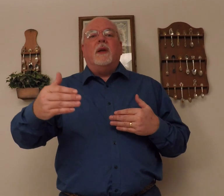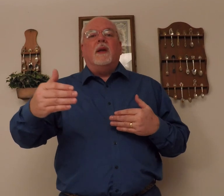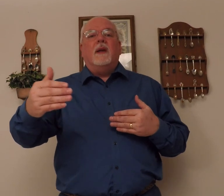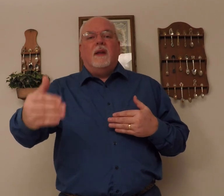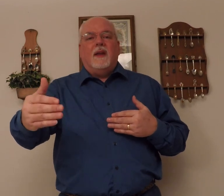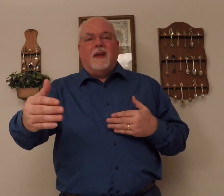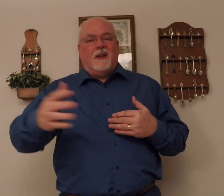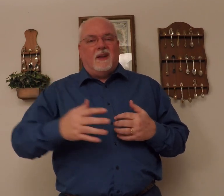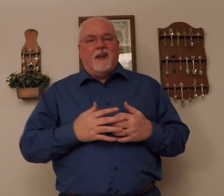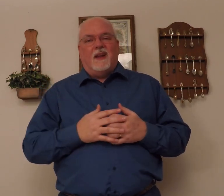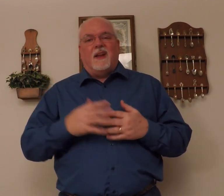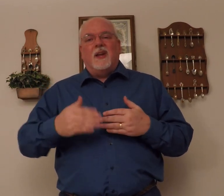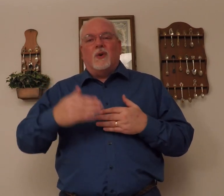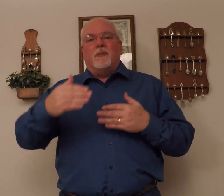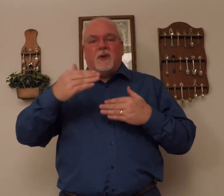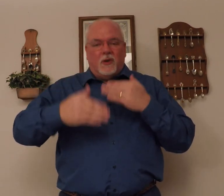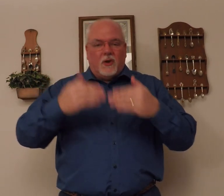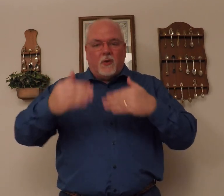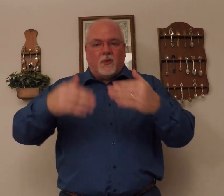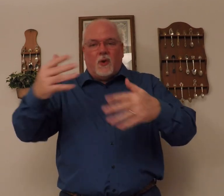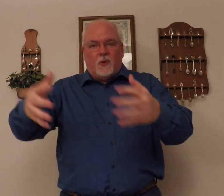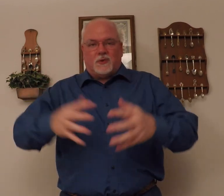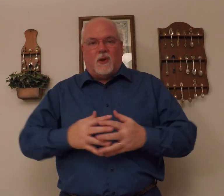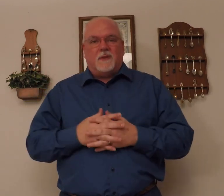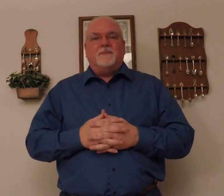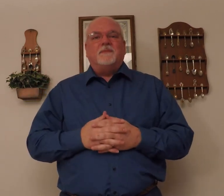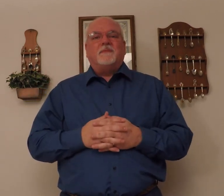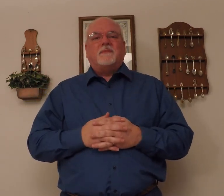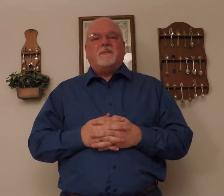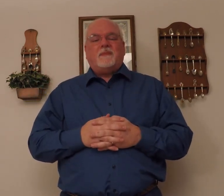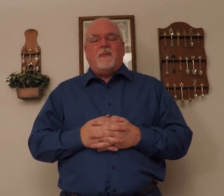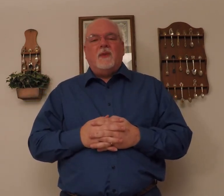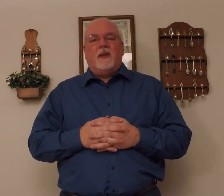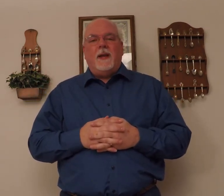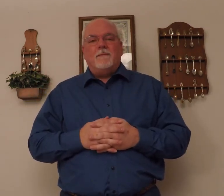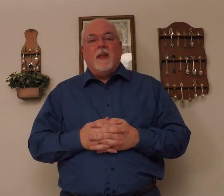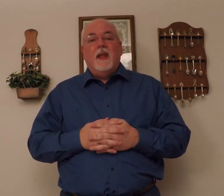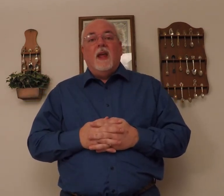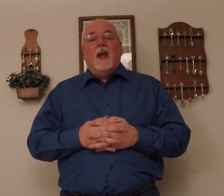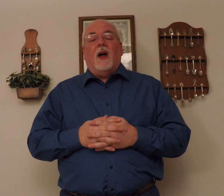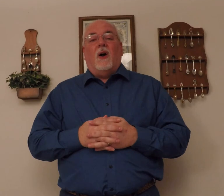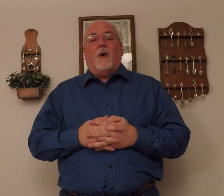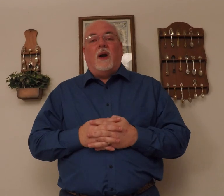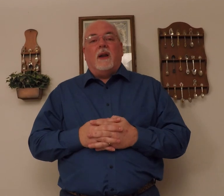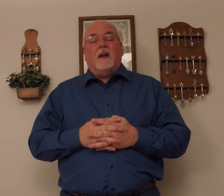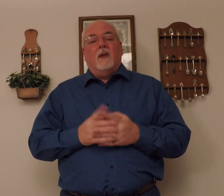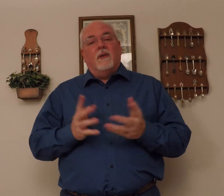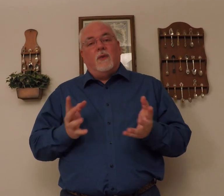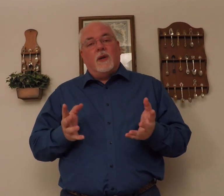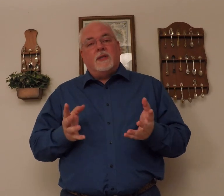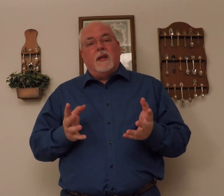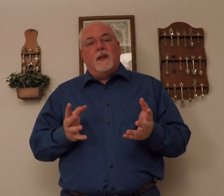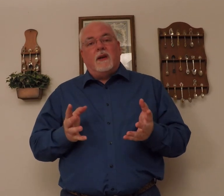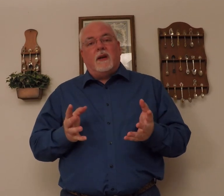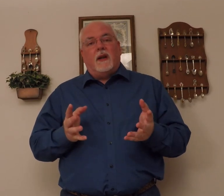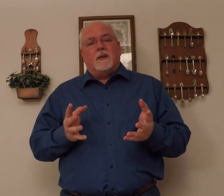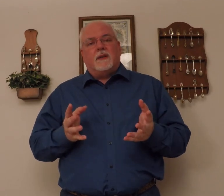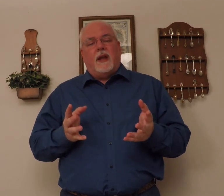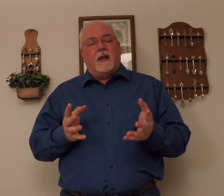be interrupted. You'll go through the whole song. Okay. All right. Looking forward to seeing you there at